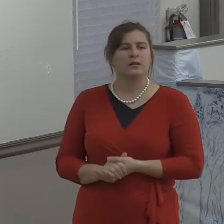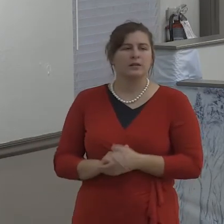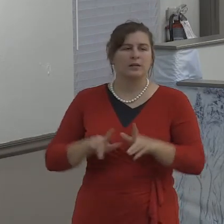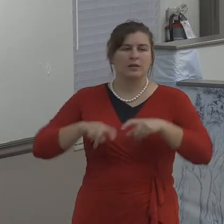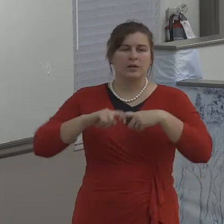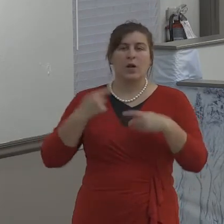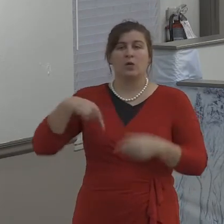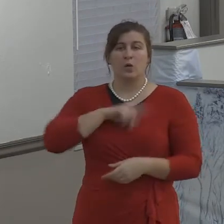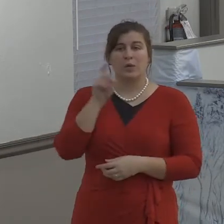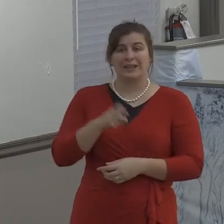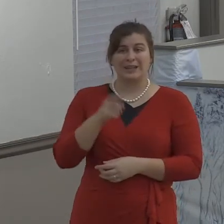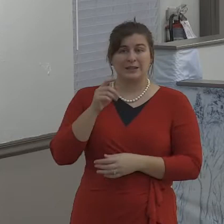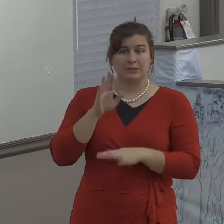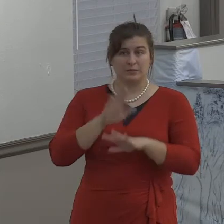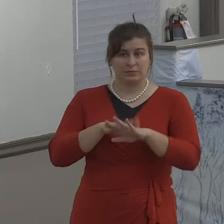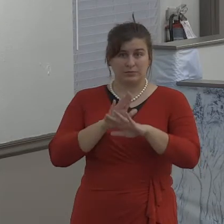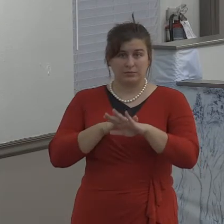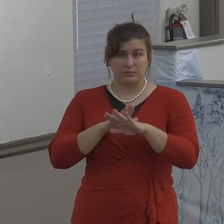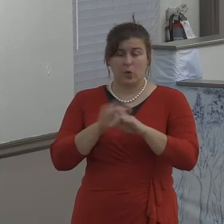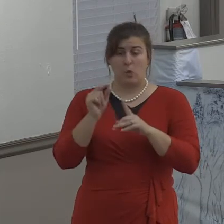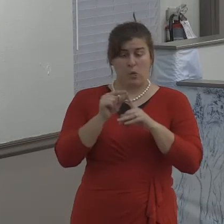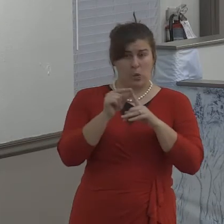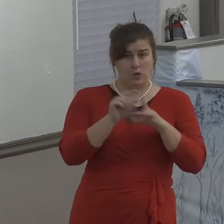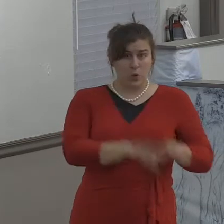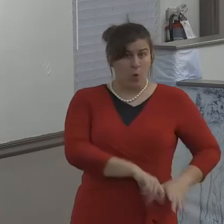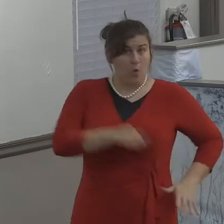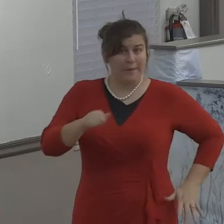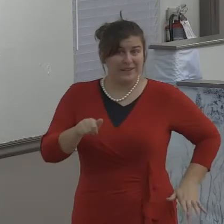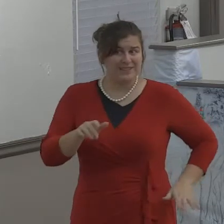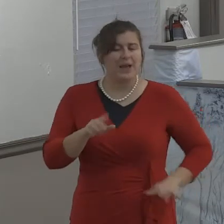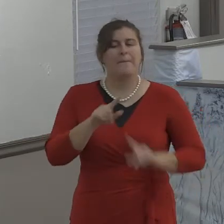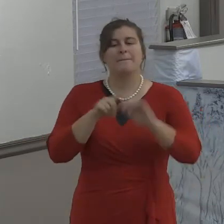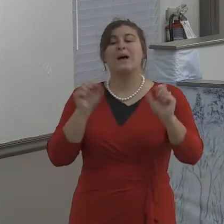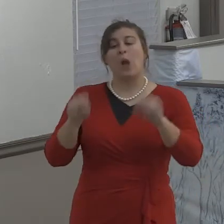man's heart is through his stomach. I don't know if that's true or not.